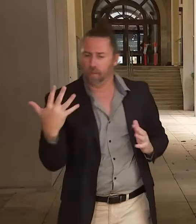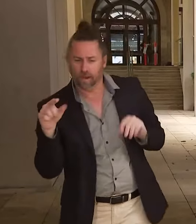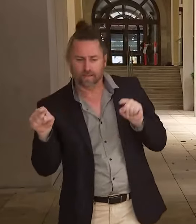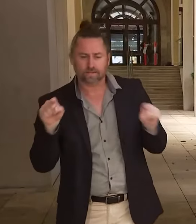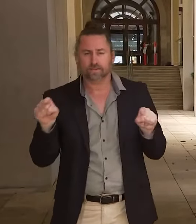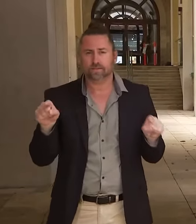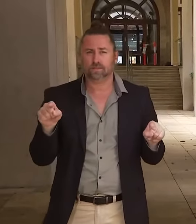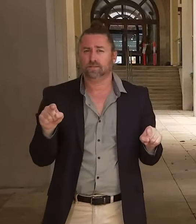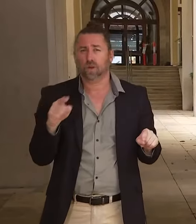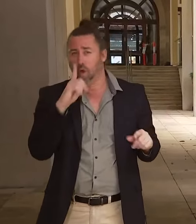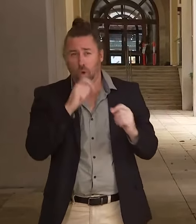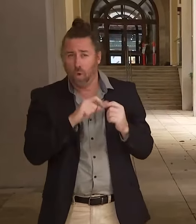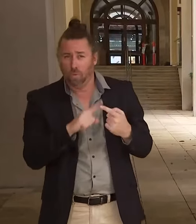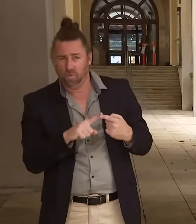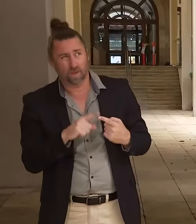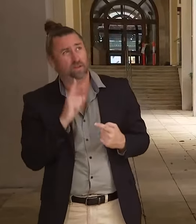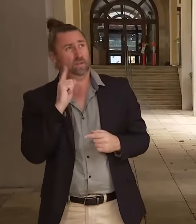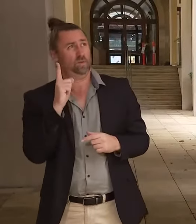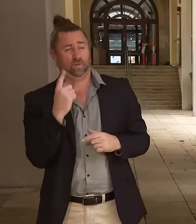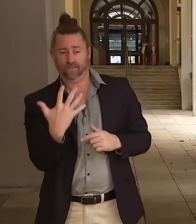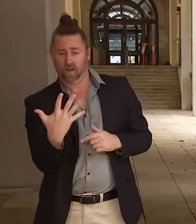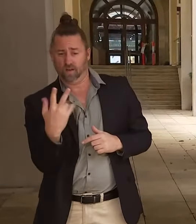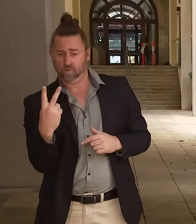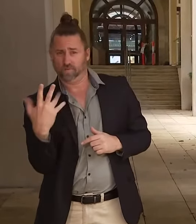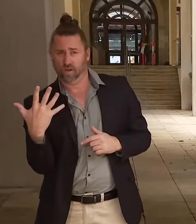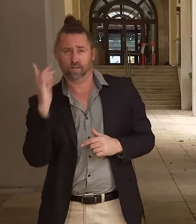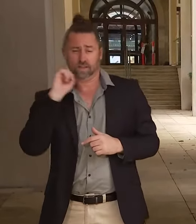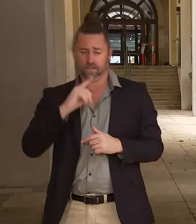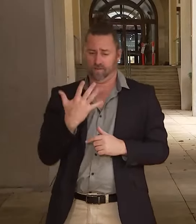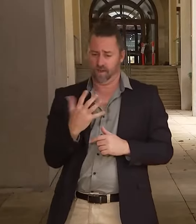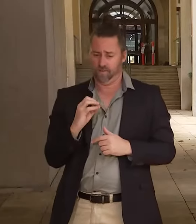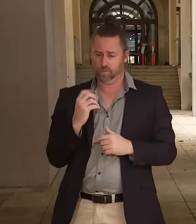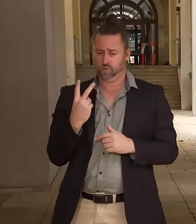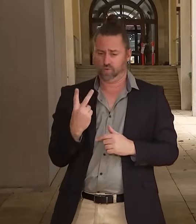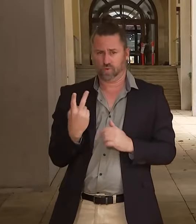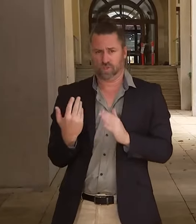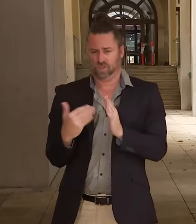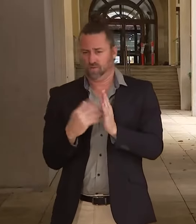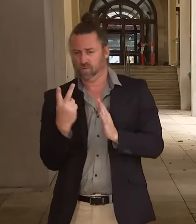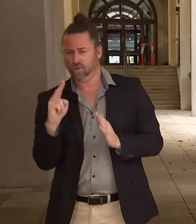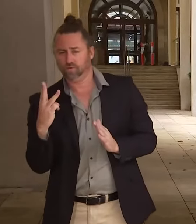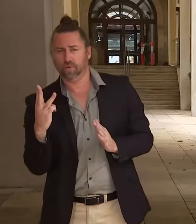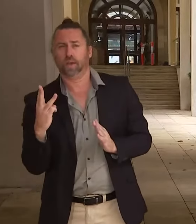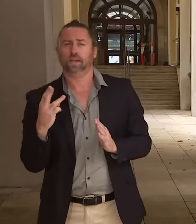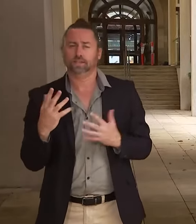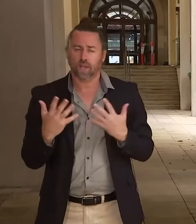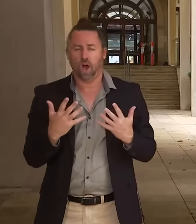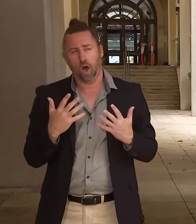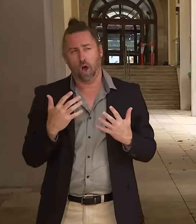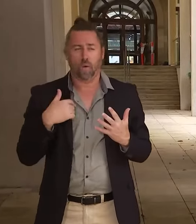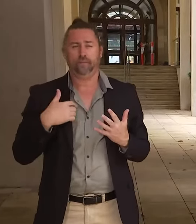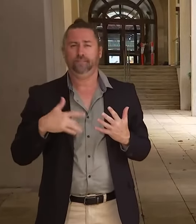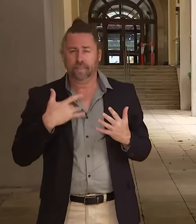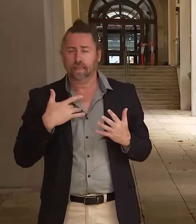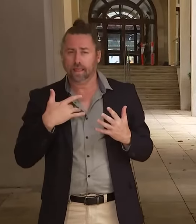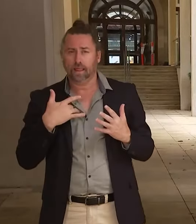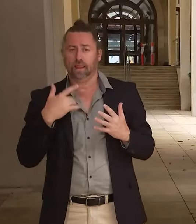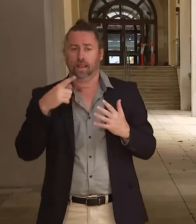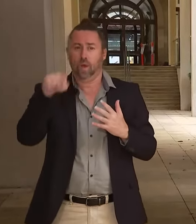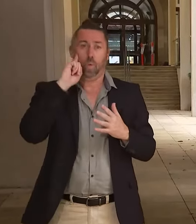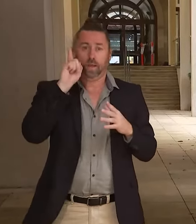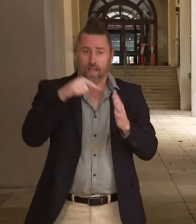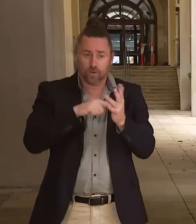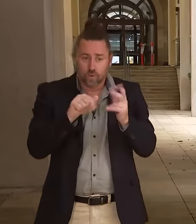be slightly less than that a week. So the hospitalisation will follow within about five days of infection.